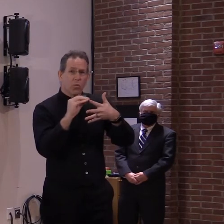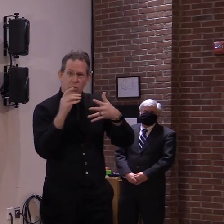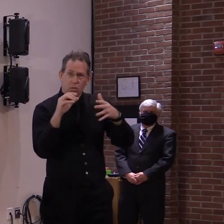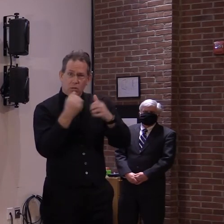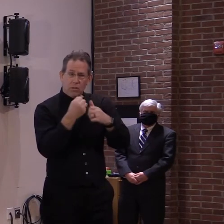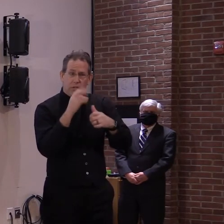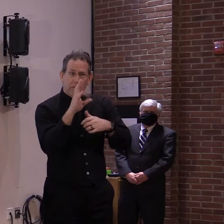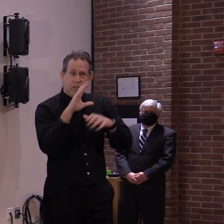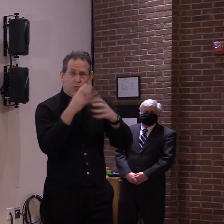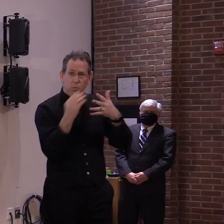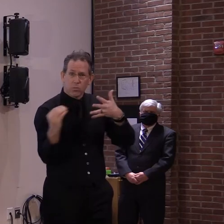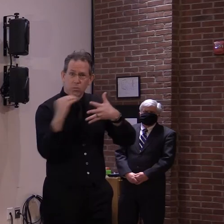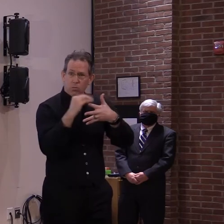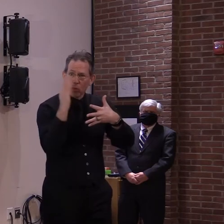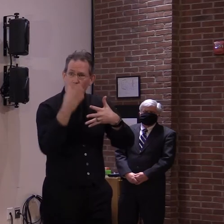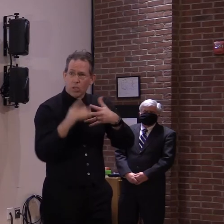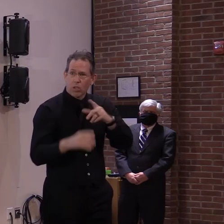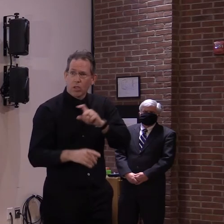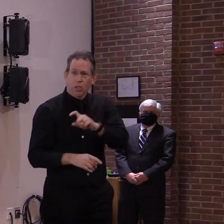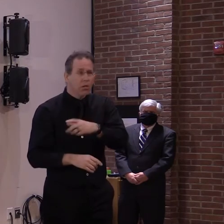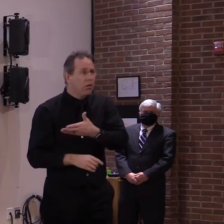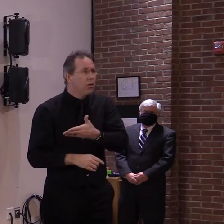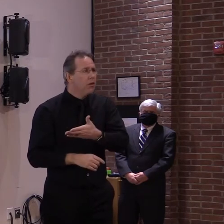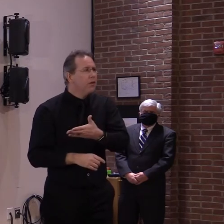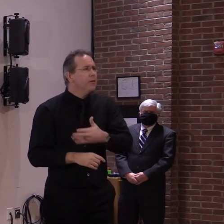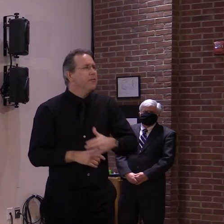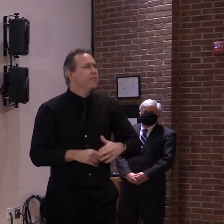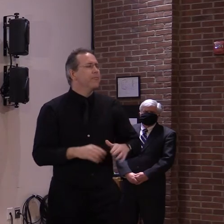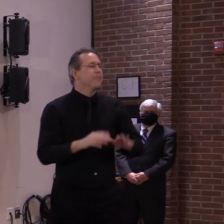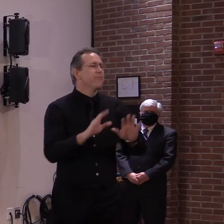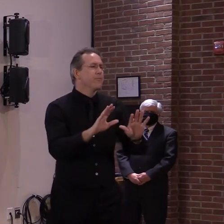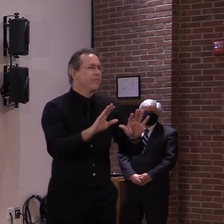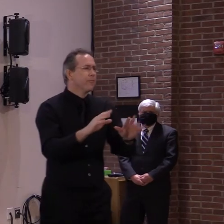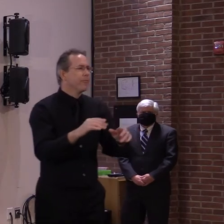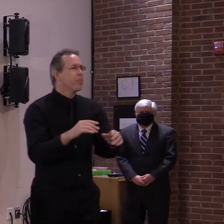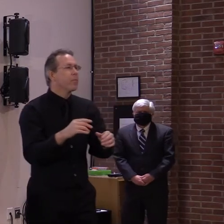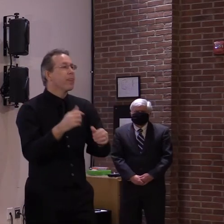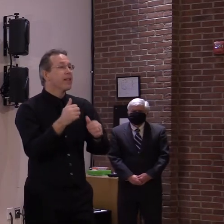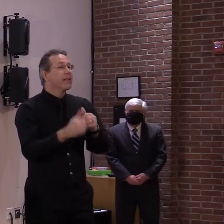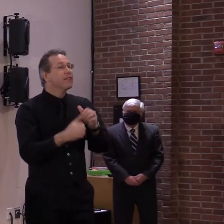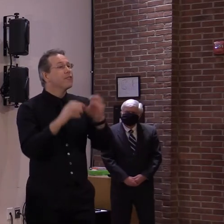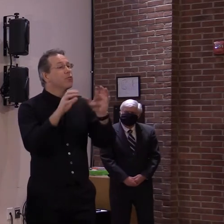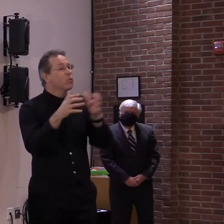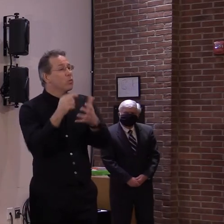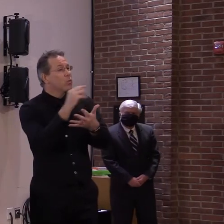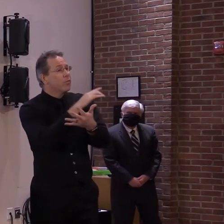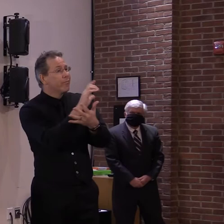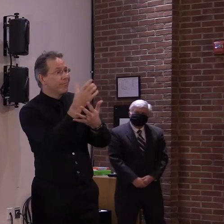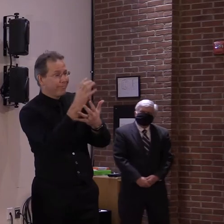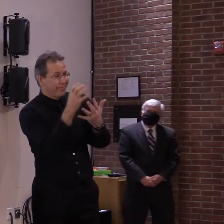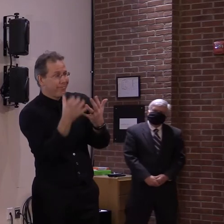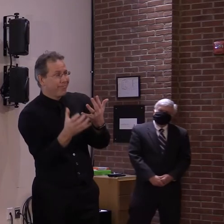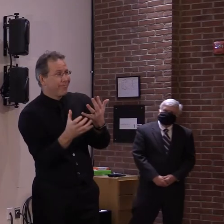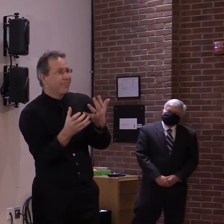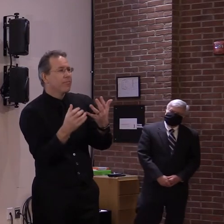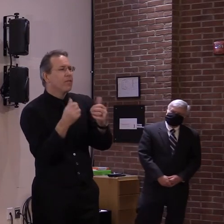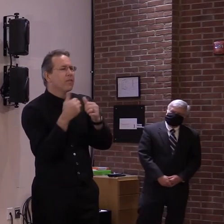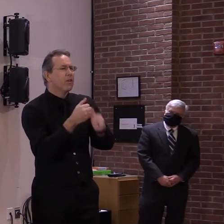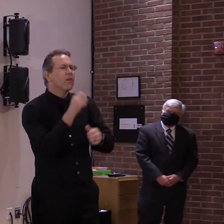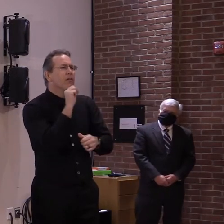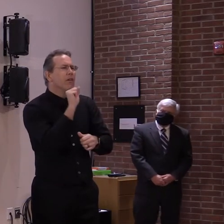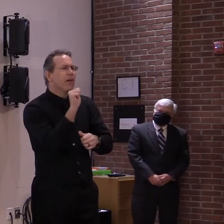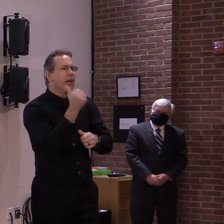they're in every band, obviously all along. Um, although we tend to skew younger